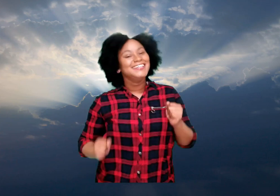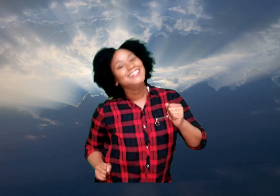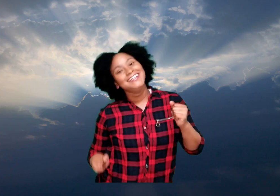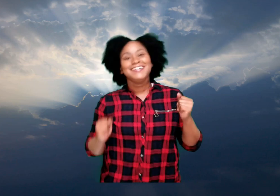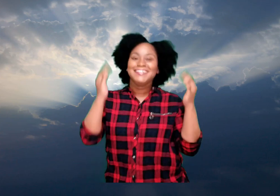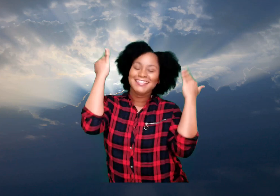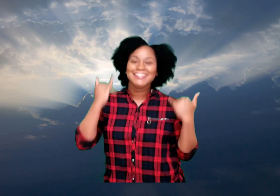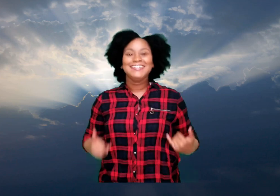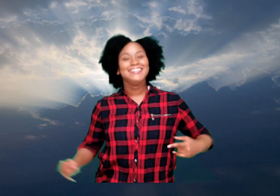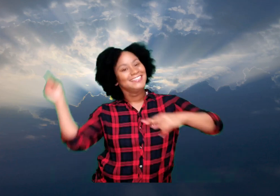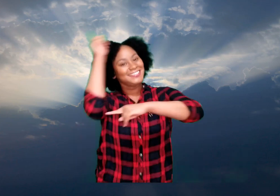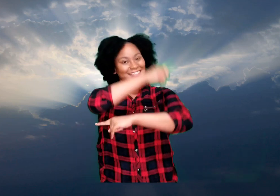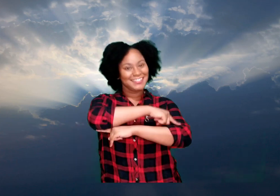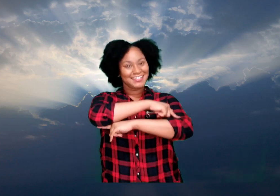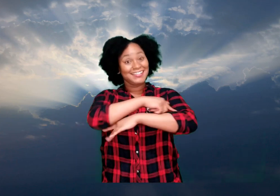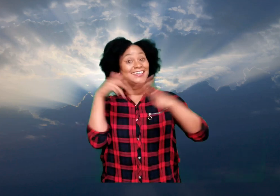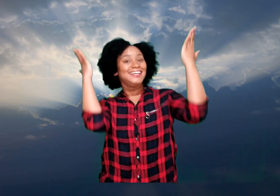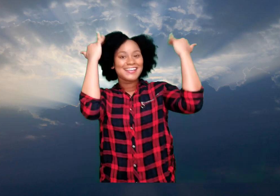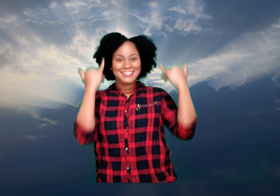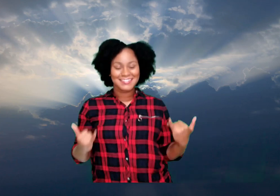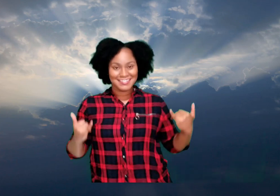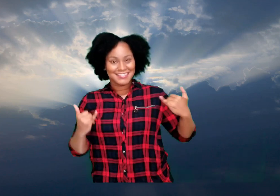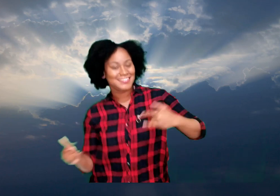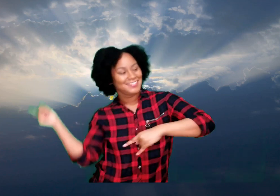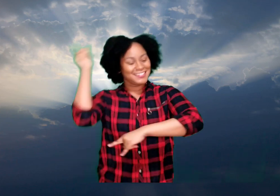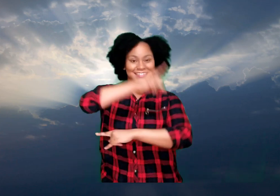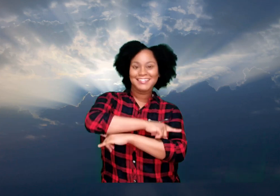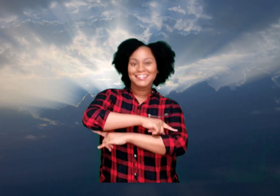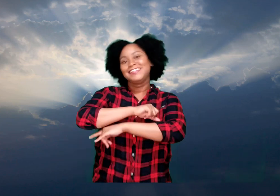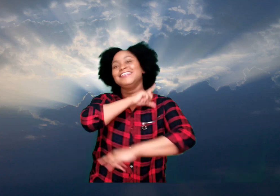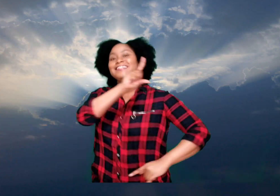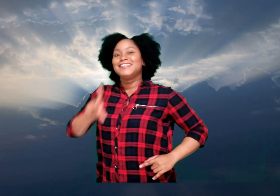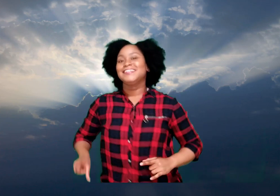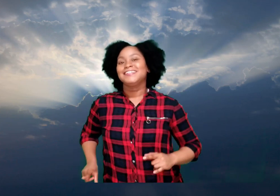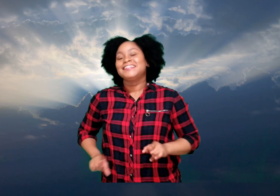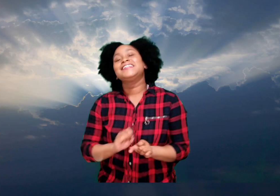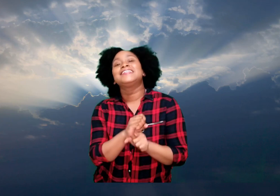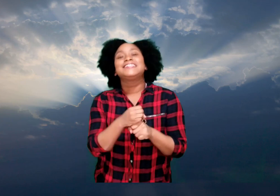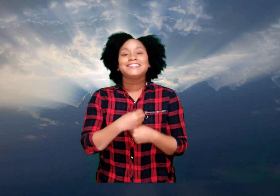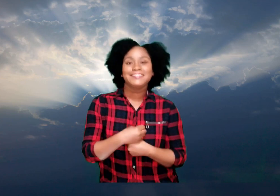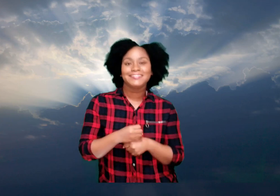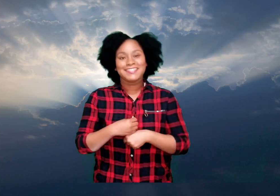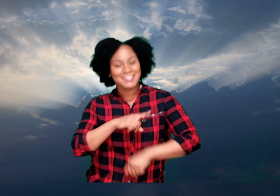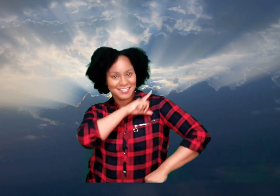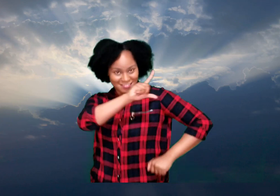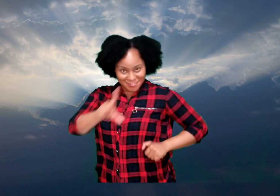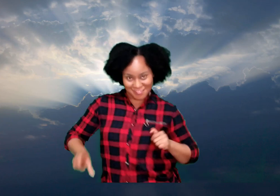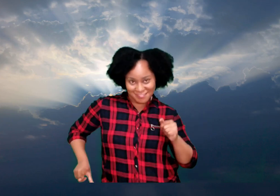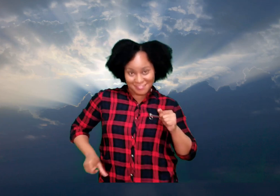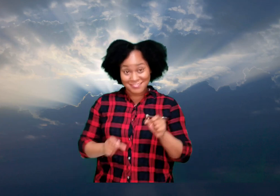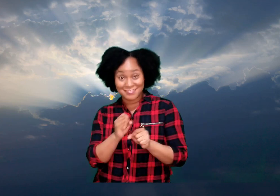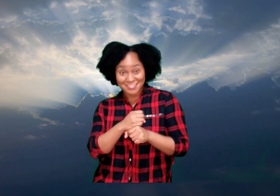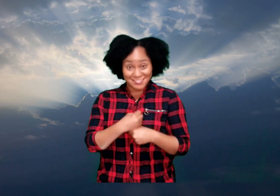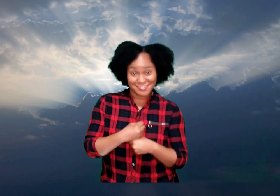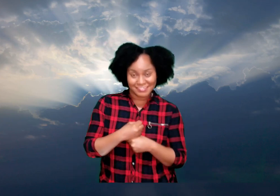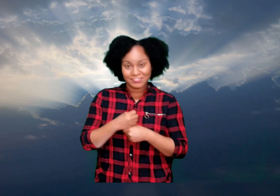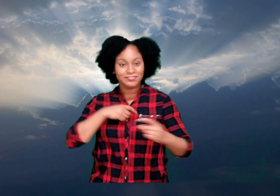This is the day, this is the day that the Lord has made, that the Lord has made.